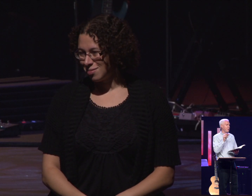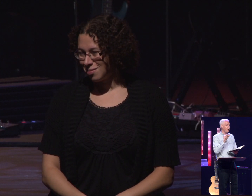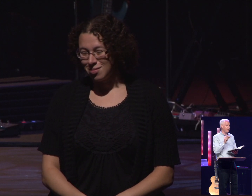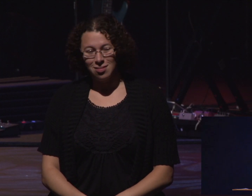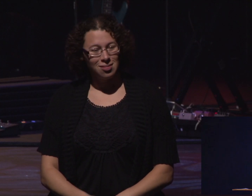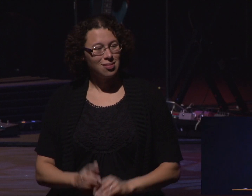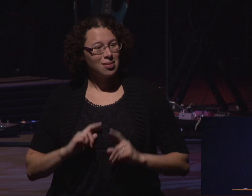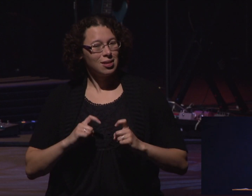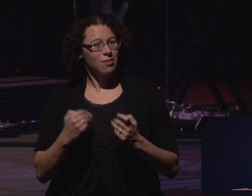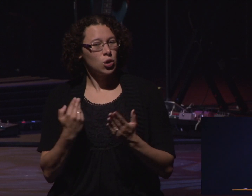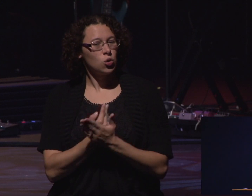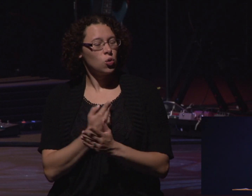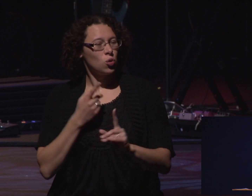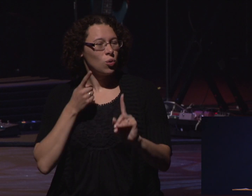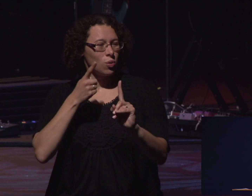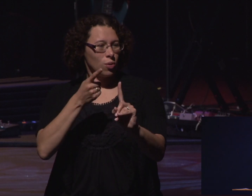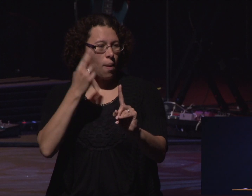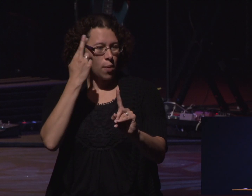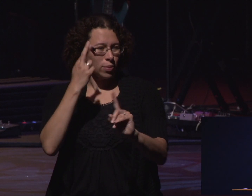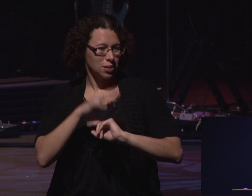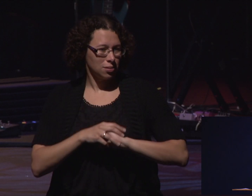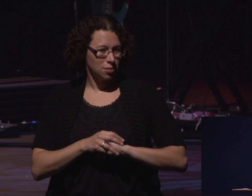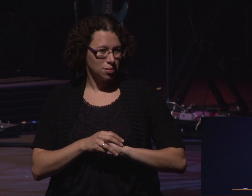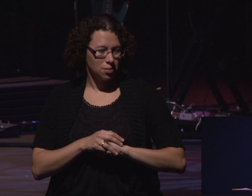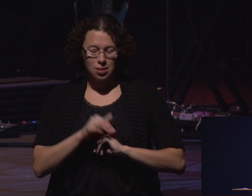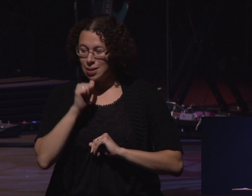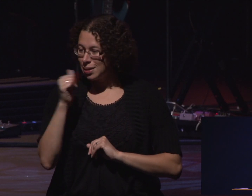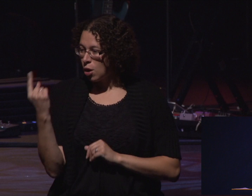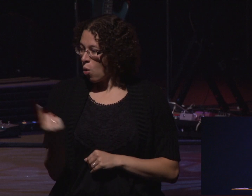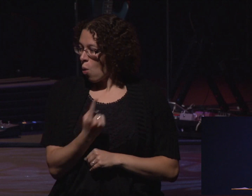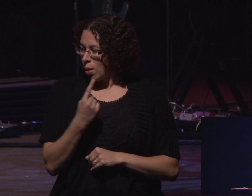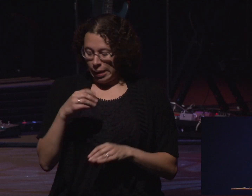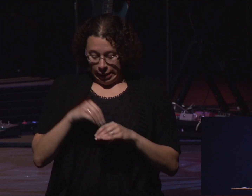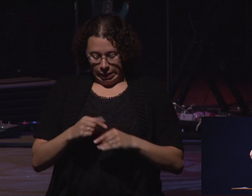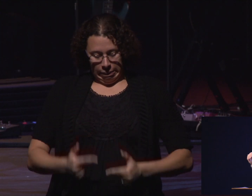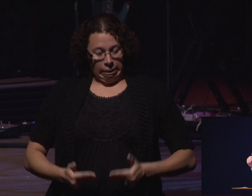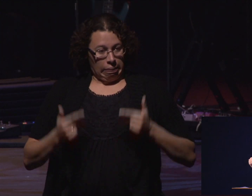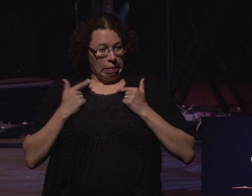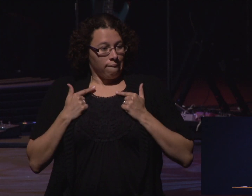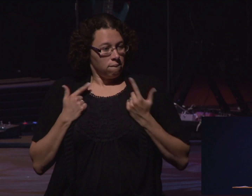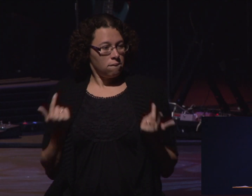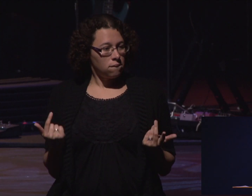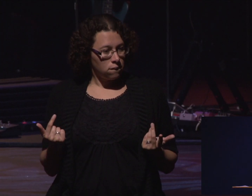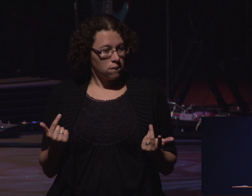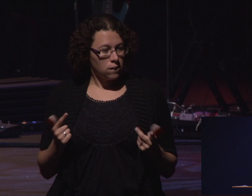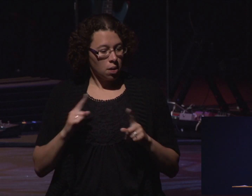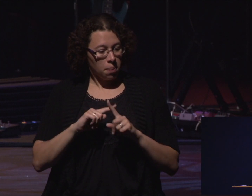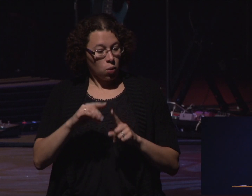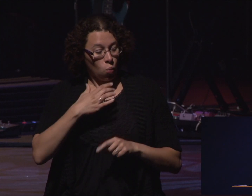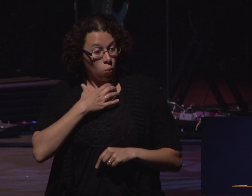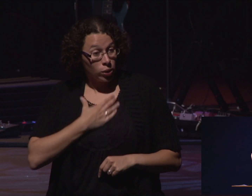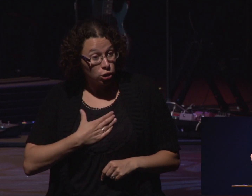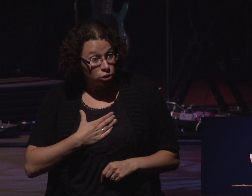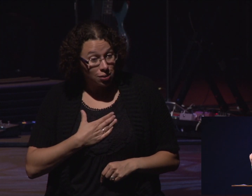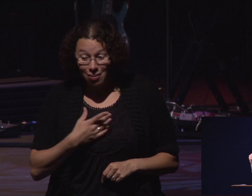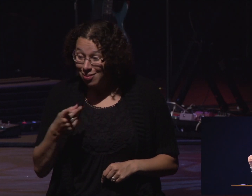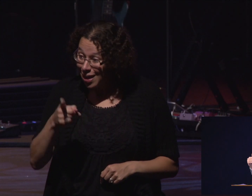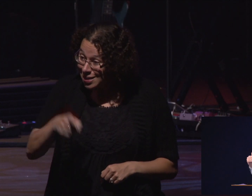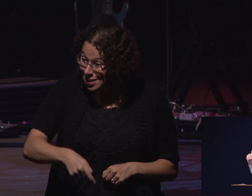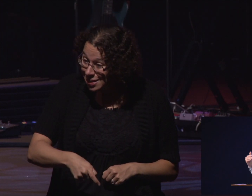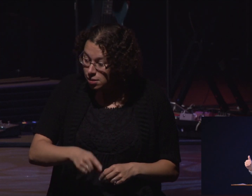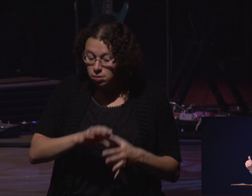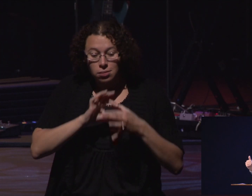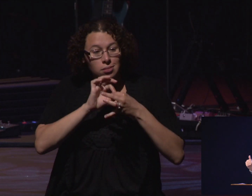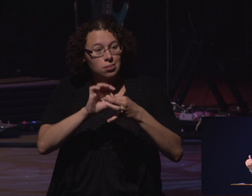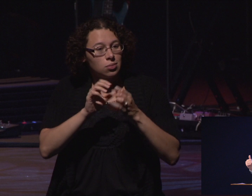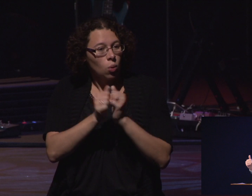new purpose. It's not just existing in life. It's not just going along, but this wish that they really needed was a